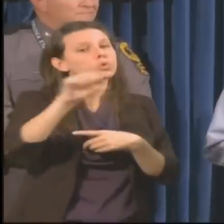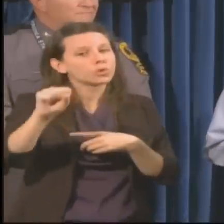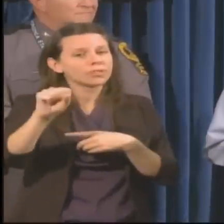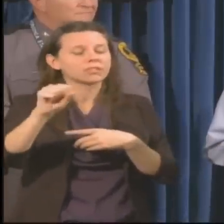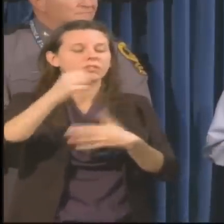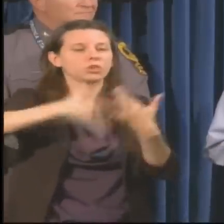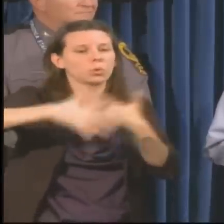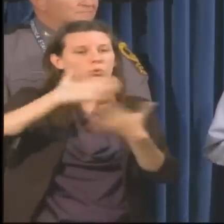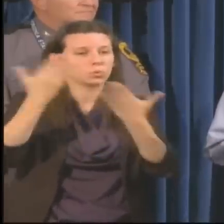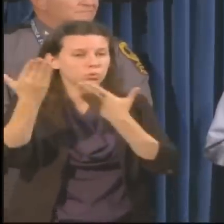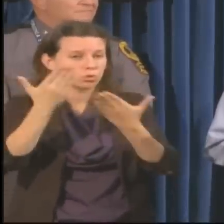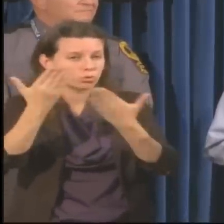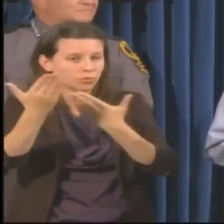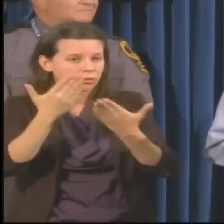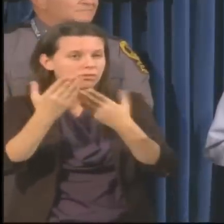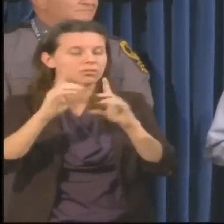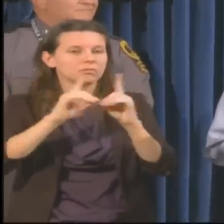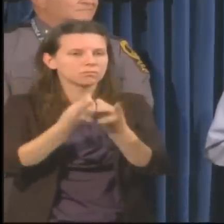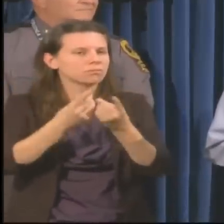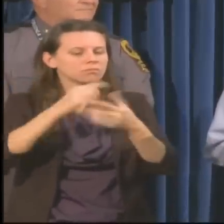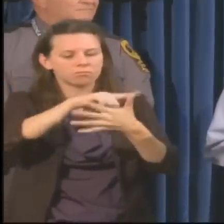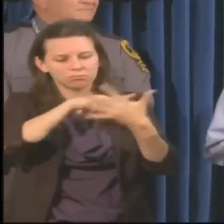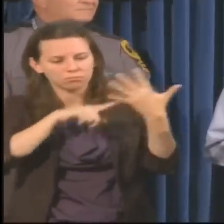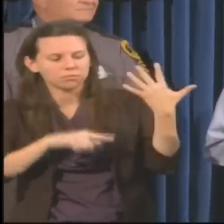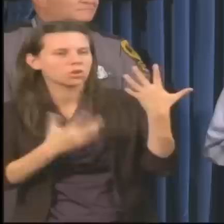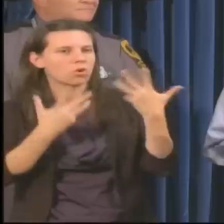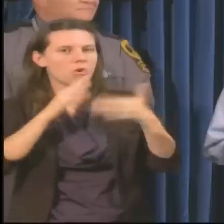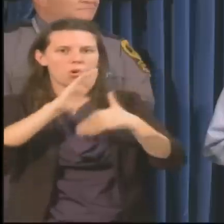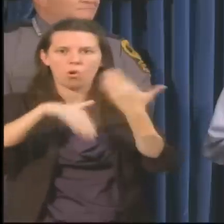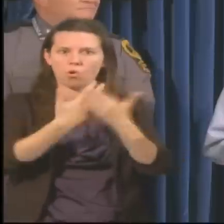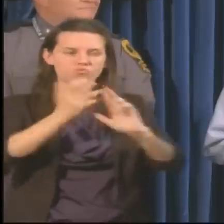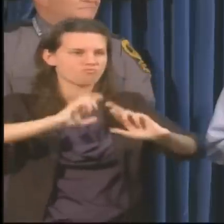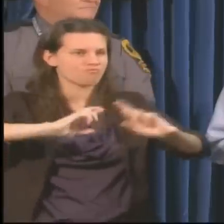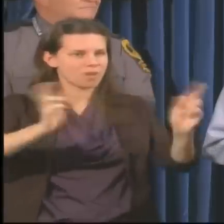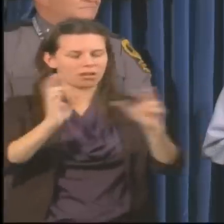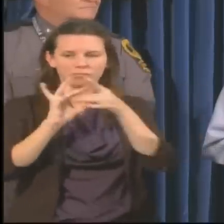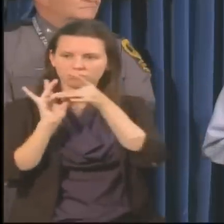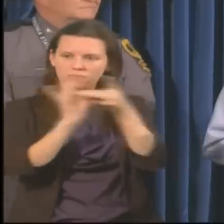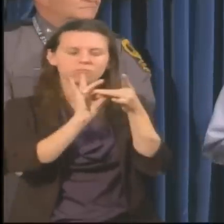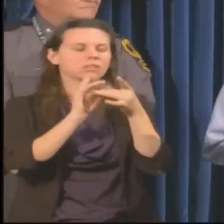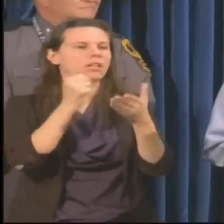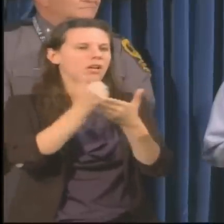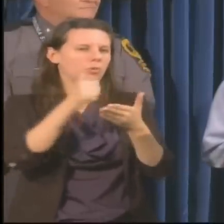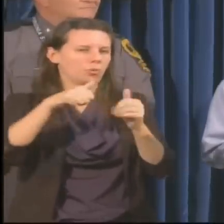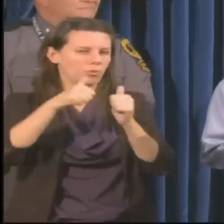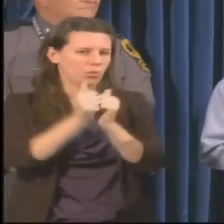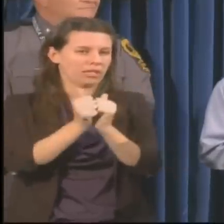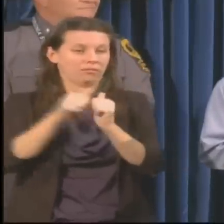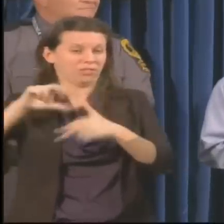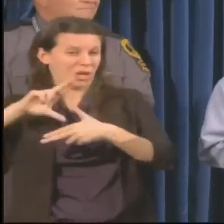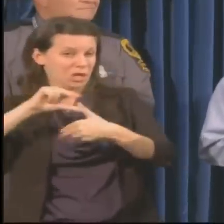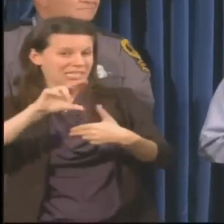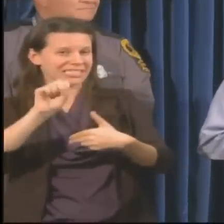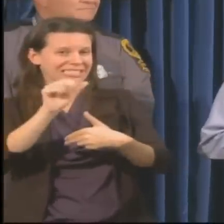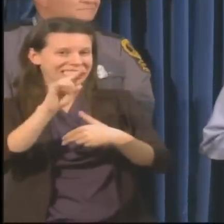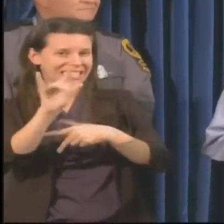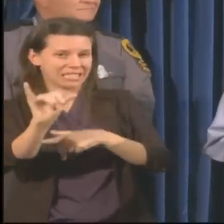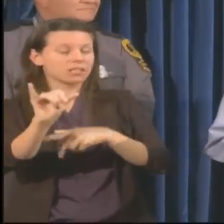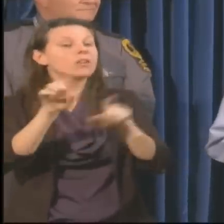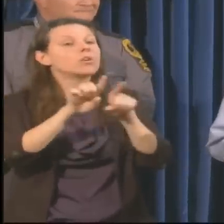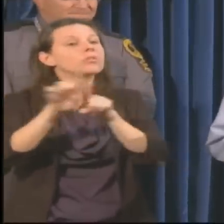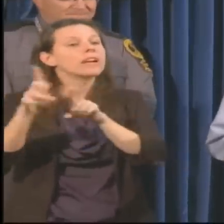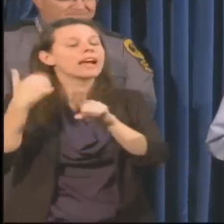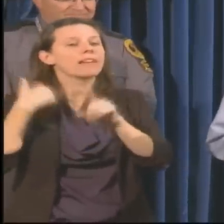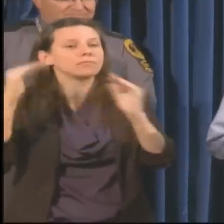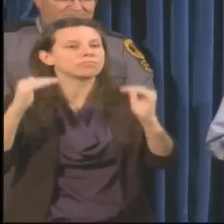those folks are in place and providing coordination to deal with this storm. In addition, we have an IMAT team, an advanced